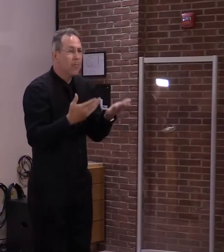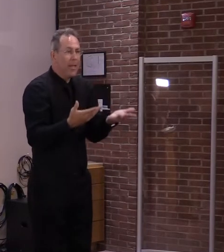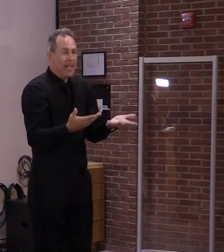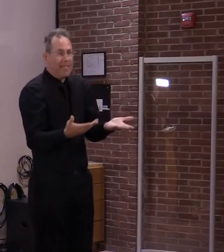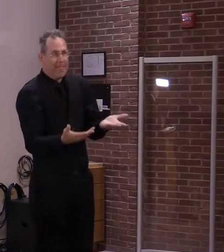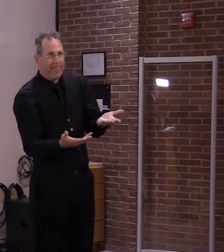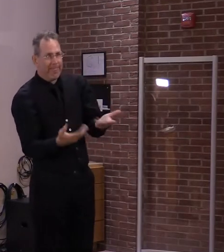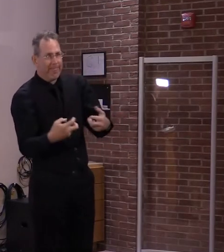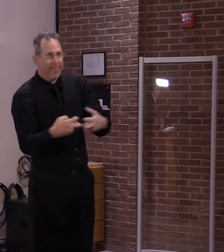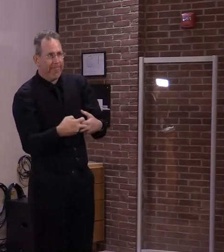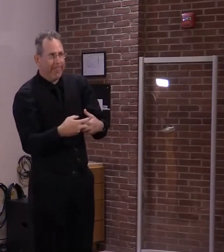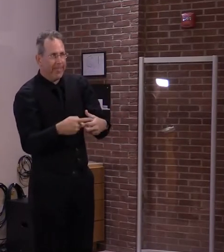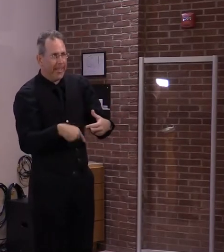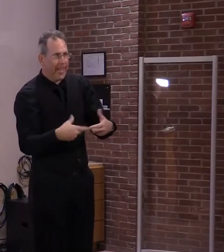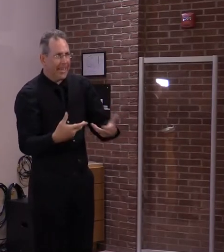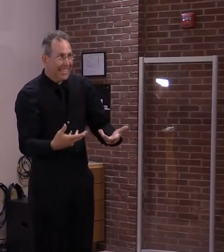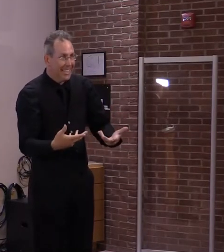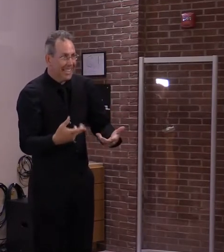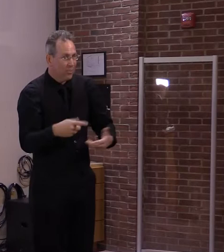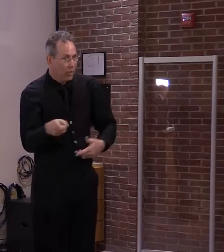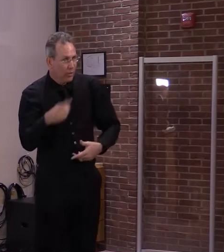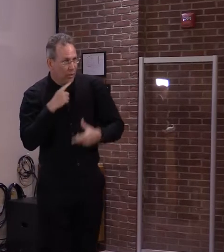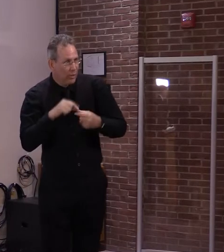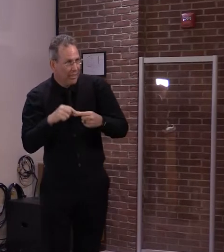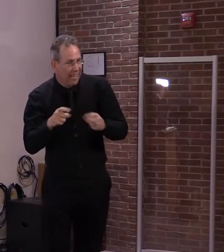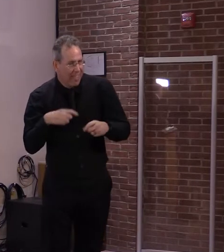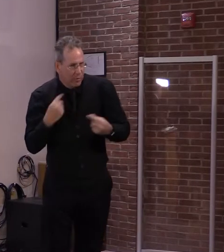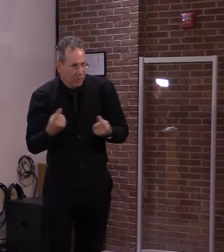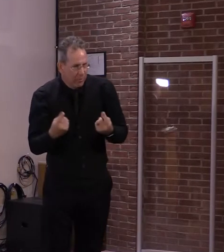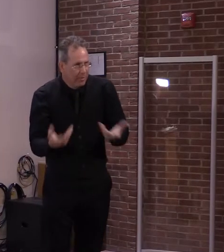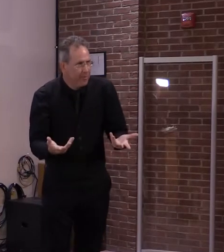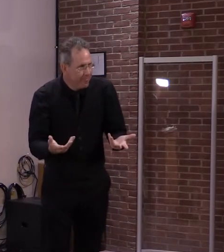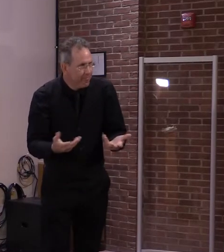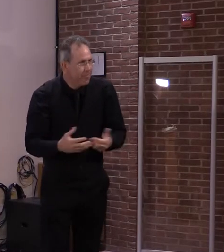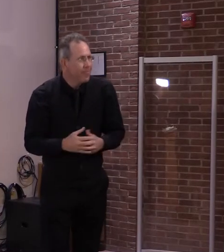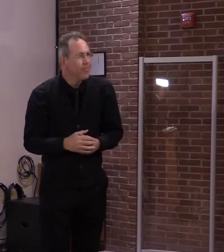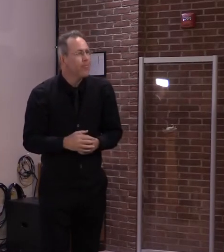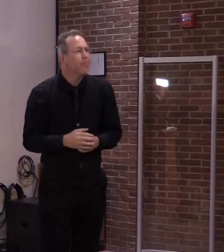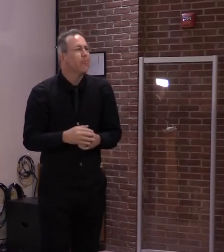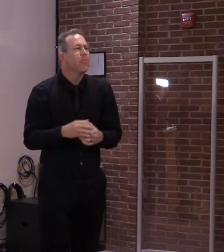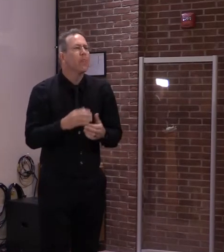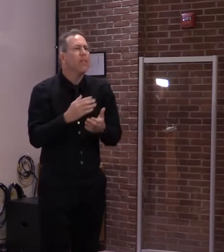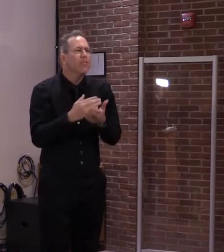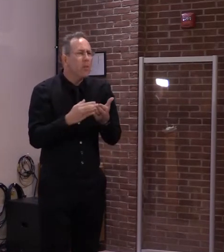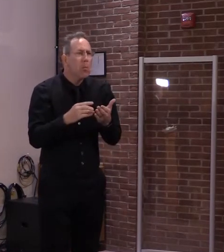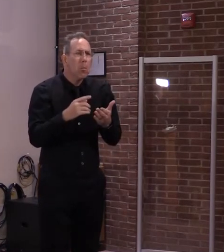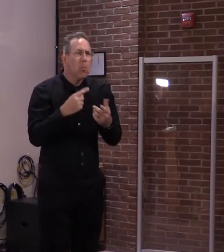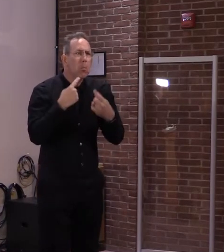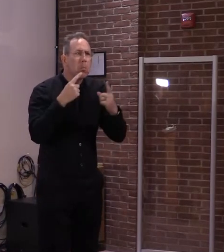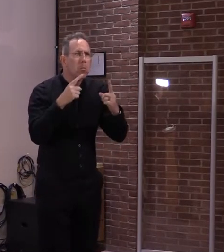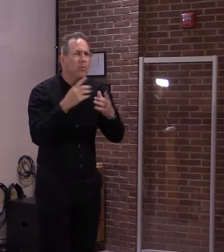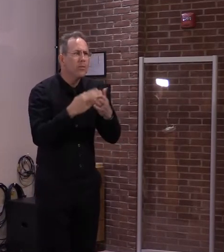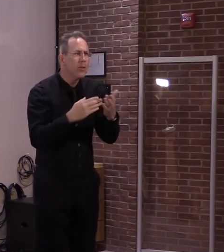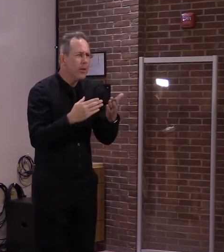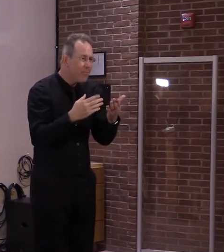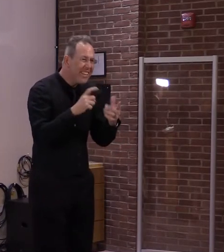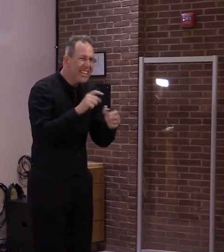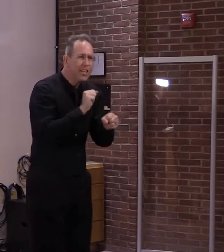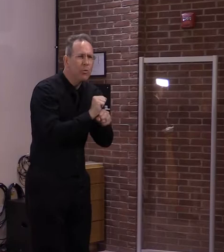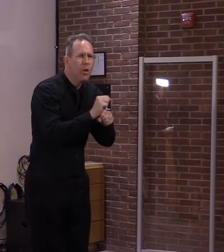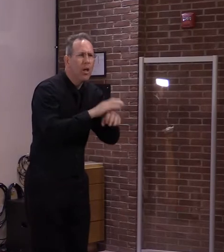you would say I should do. I've vetoed budget bills. I've worked with them in a different number of different ways.